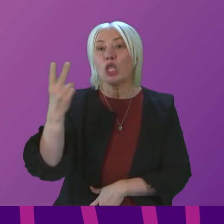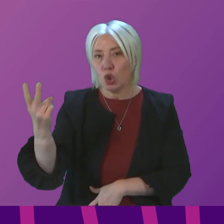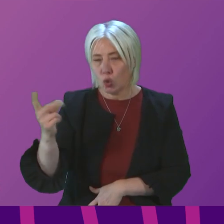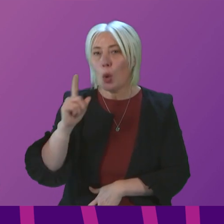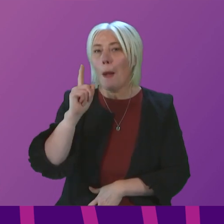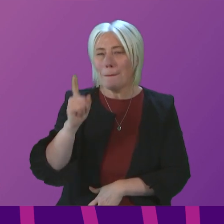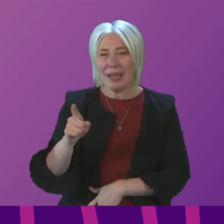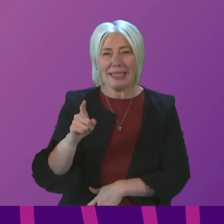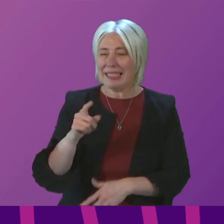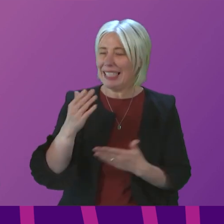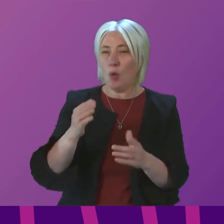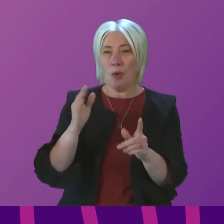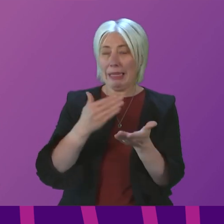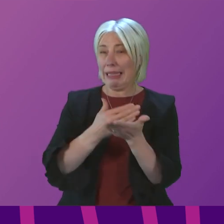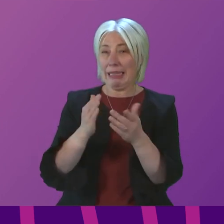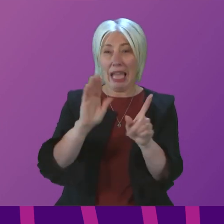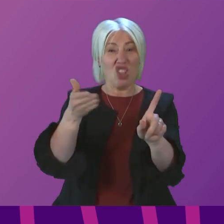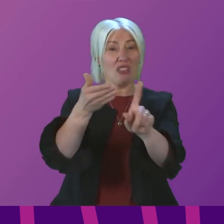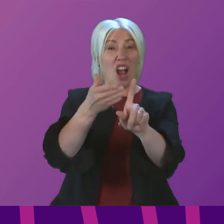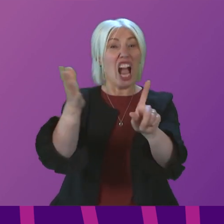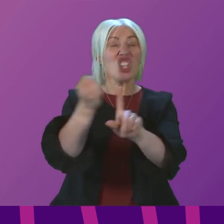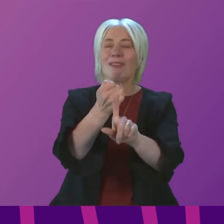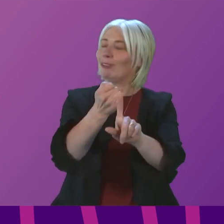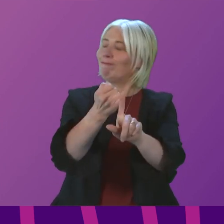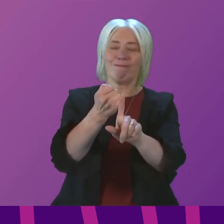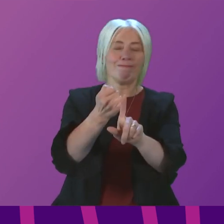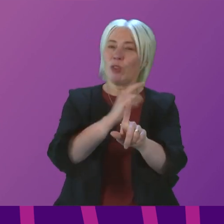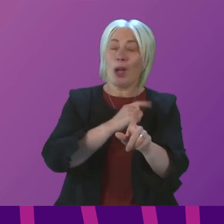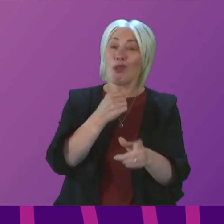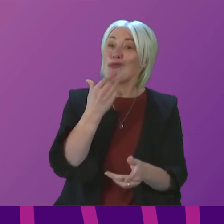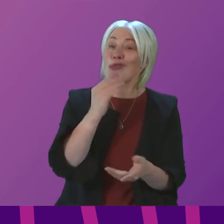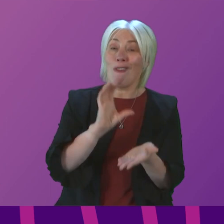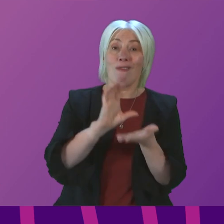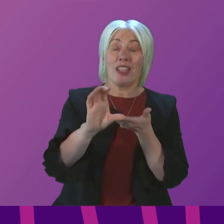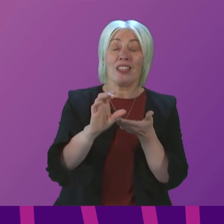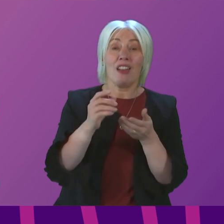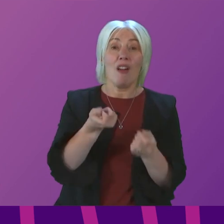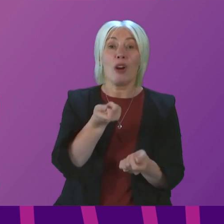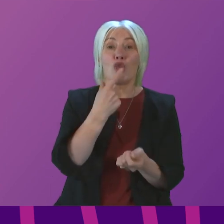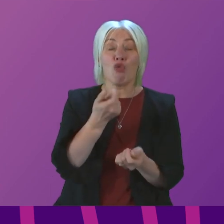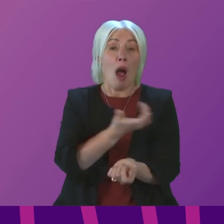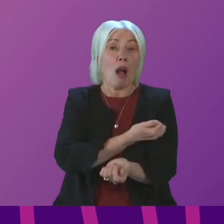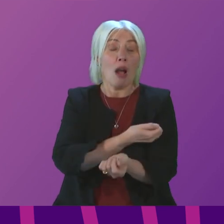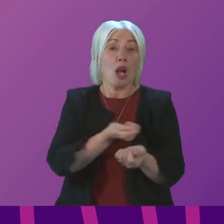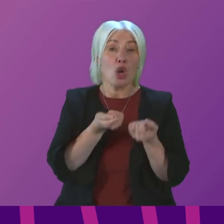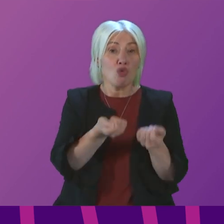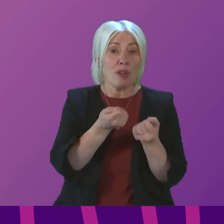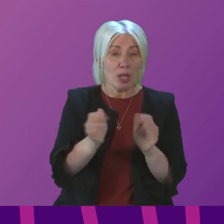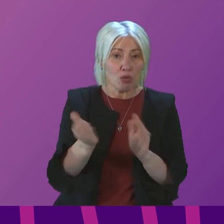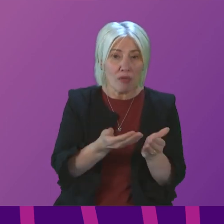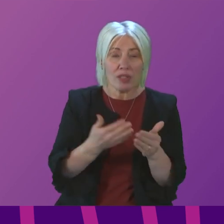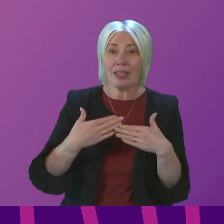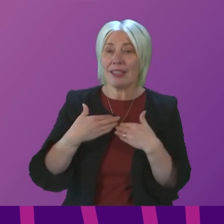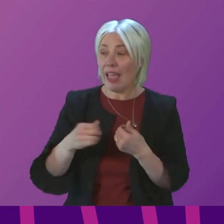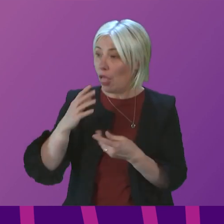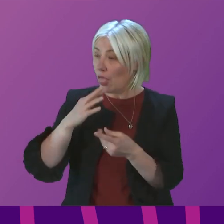it is increasingly clear that the target is not going to be met given the wholly inadequate funding of drug treatment services, health and social care services and